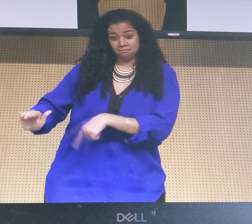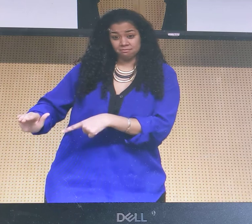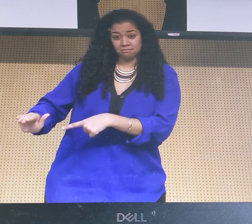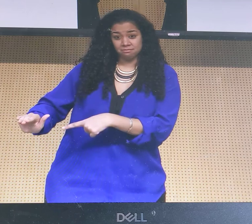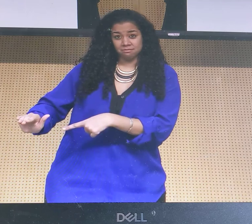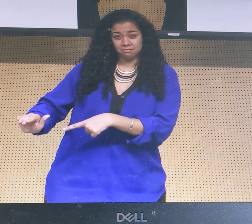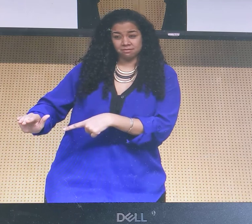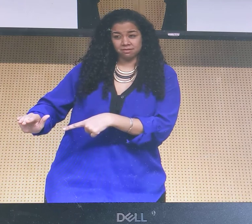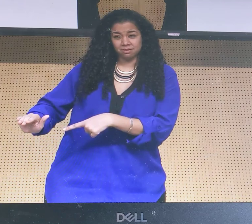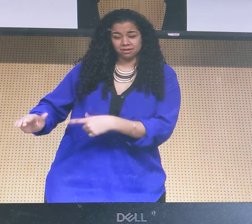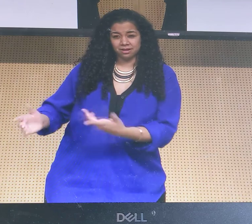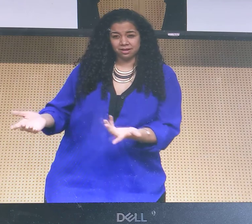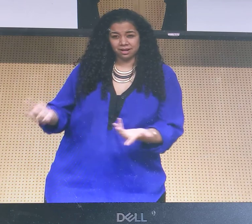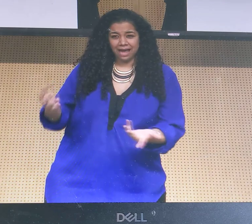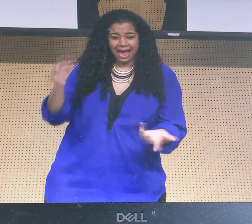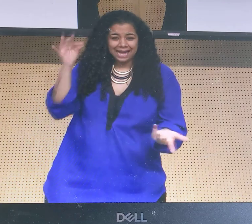time in my life,